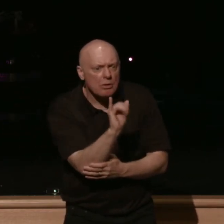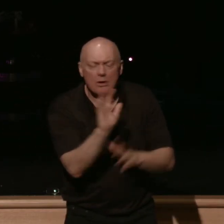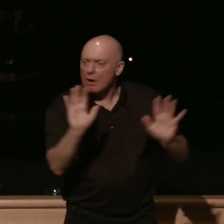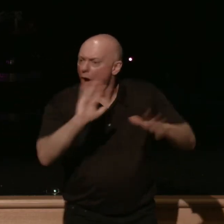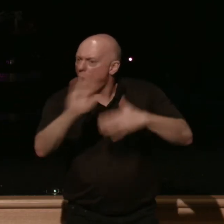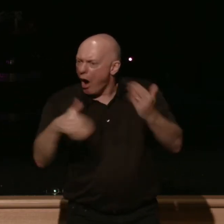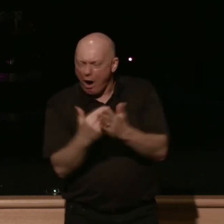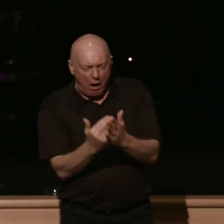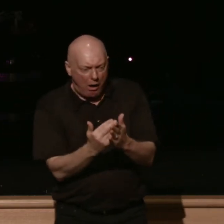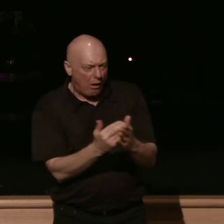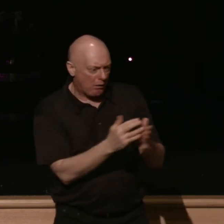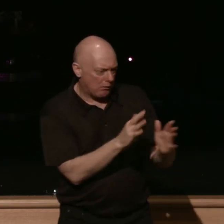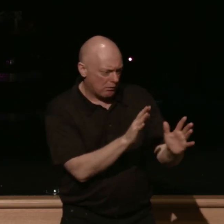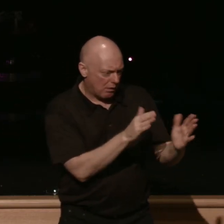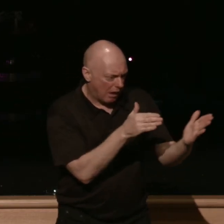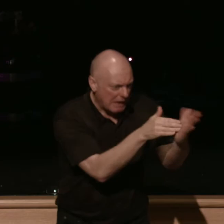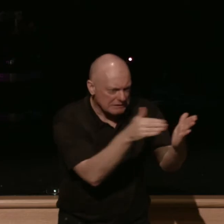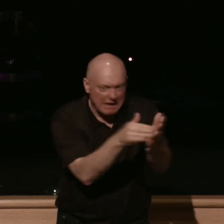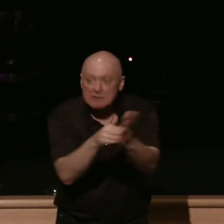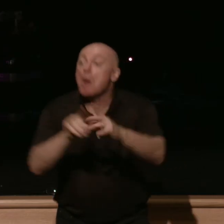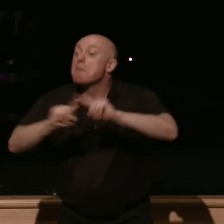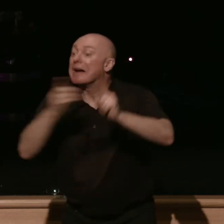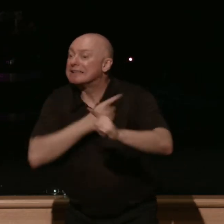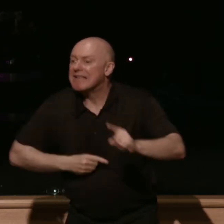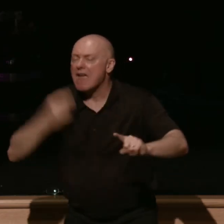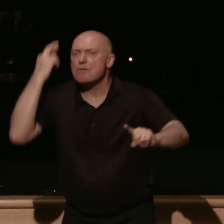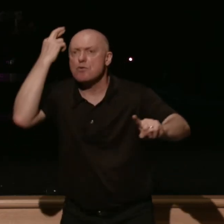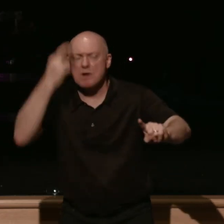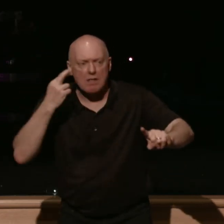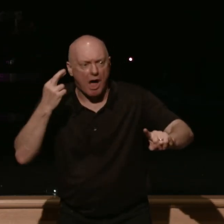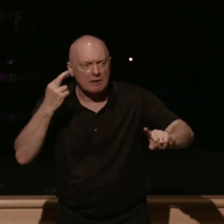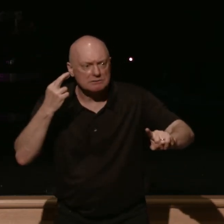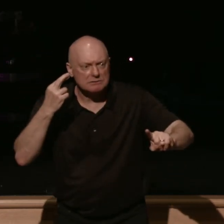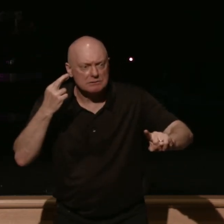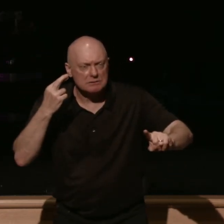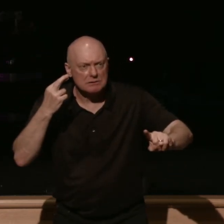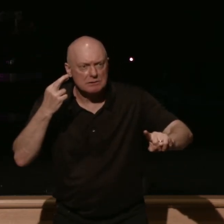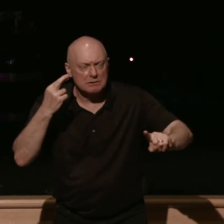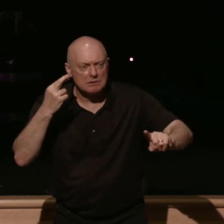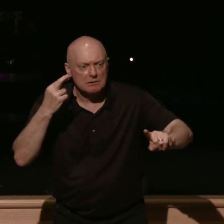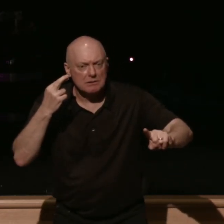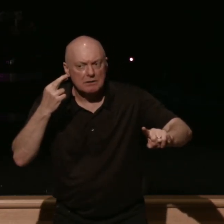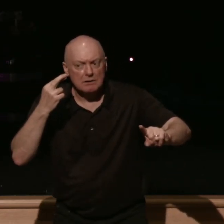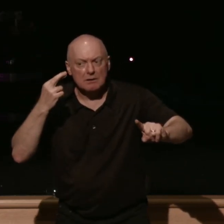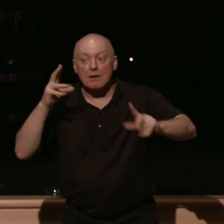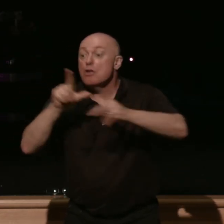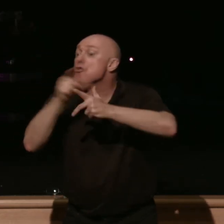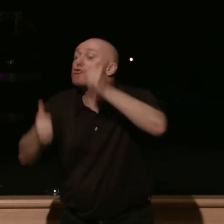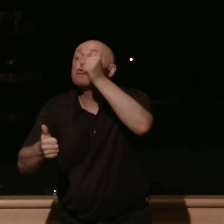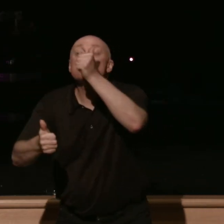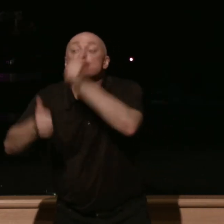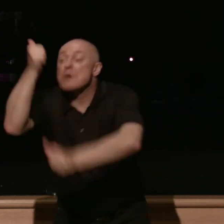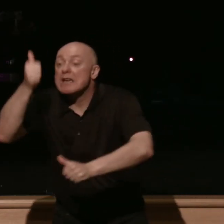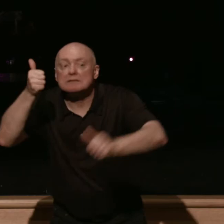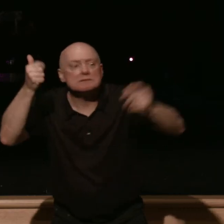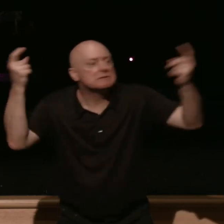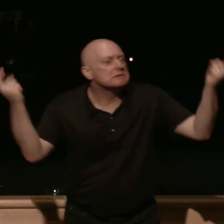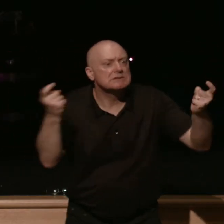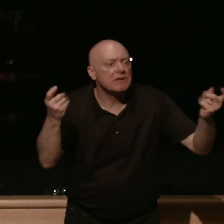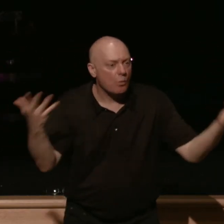all horizontal injustices but what david realizes and what you and i need to realize is that the greatest injustice is against god